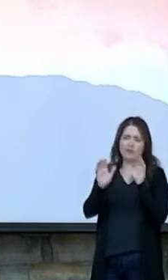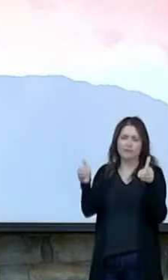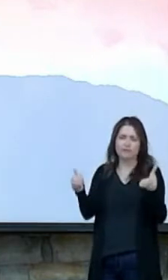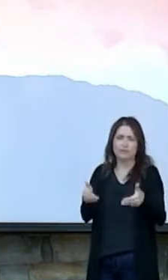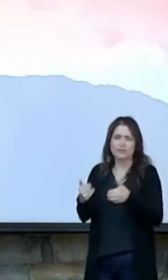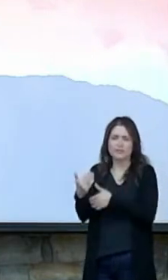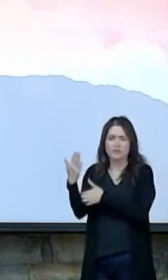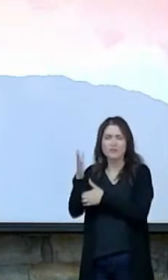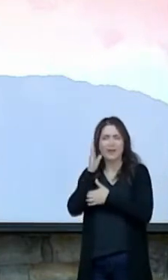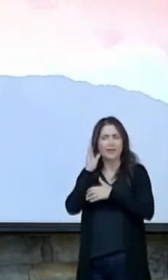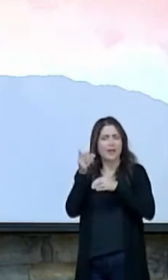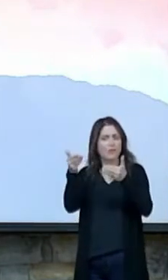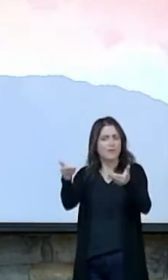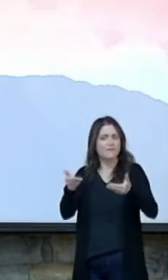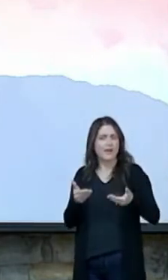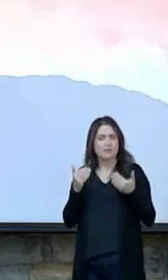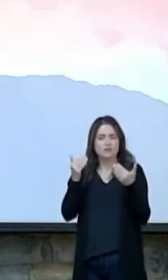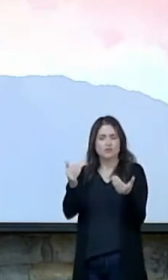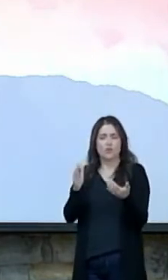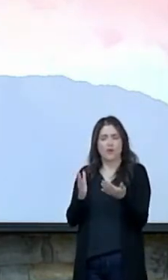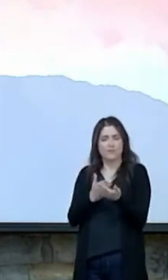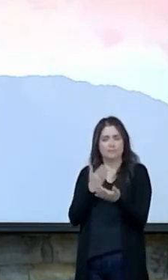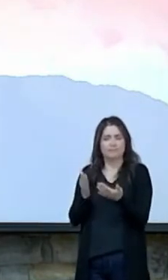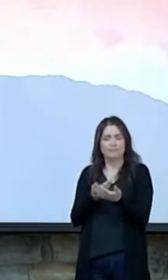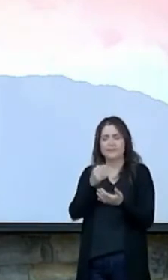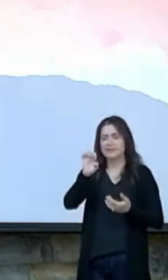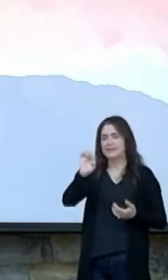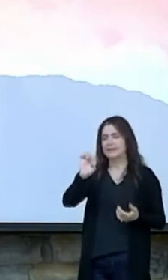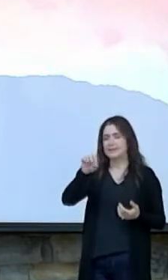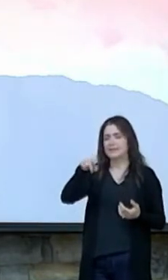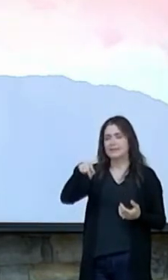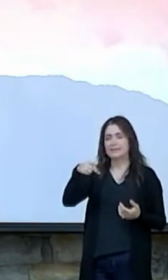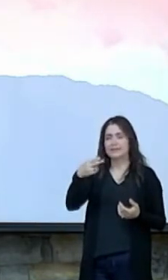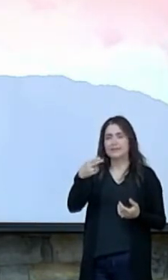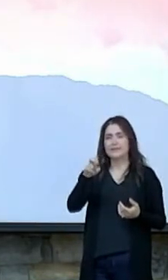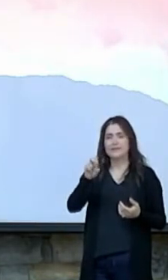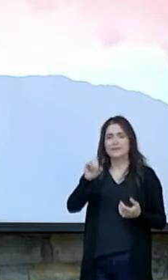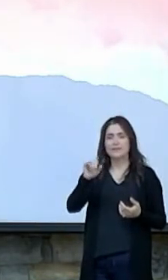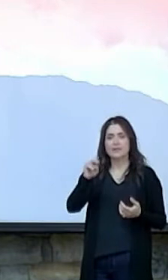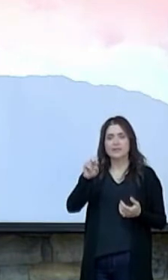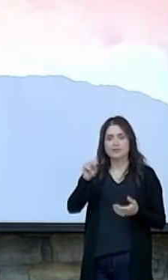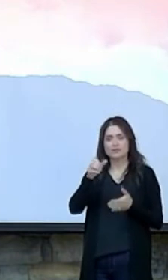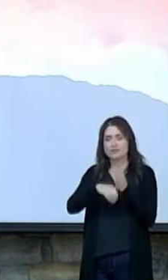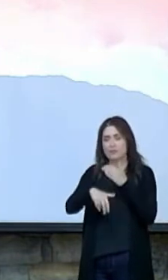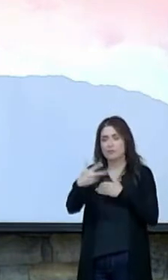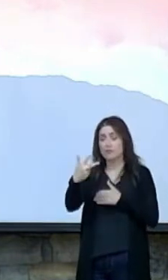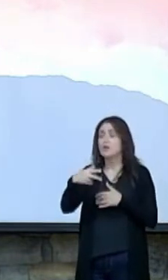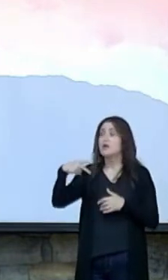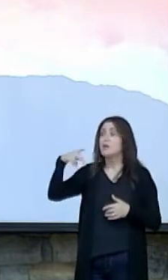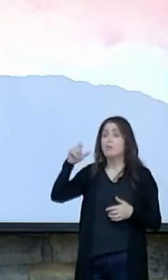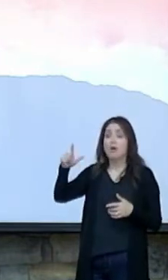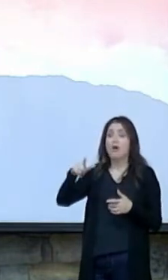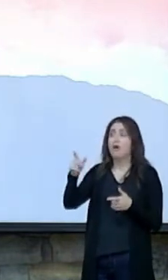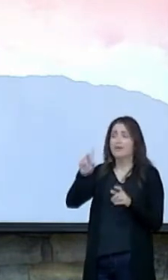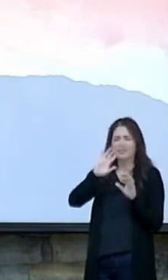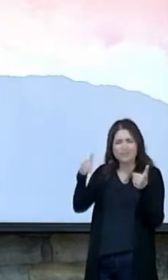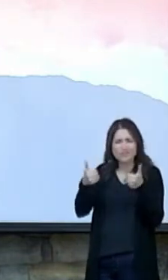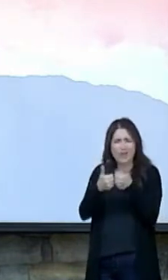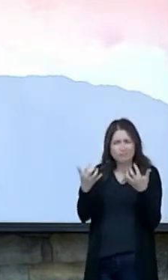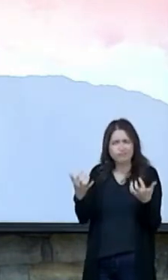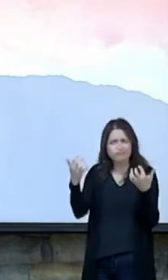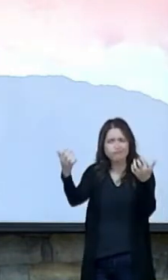morning, and I'll invite you to go ahead and start turning to Ephesians chapter 3. Paul is challenging his audience.